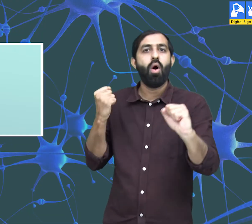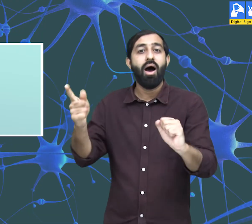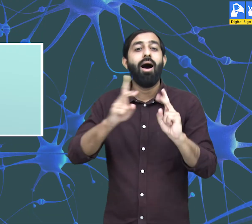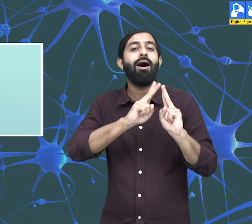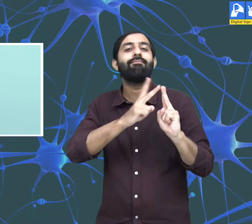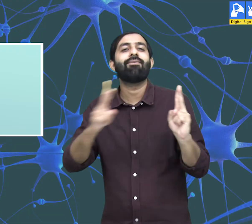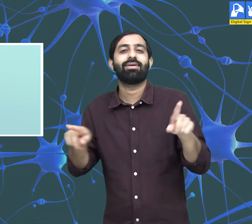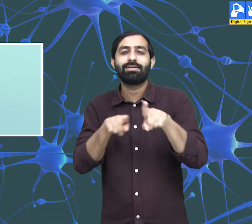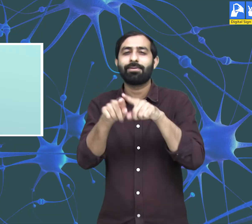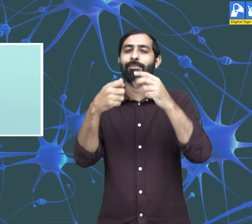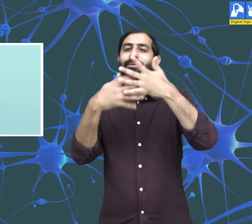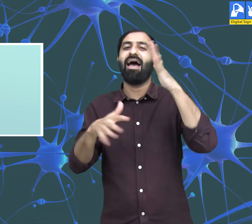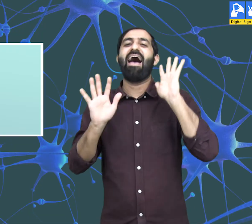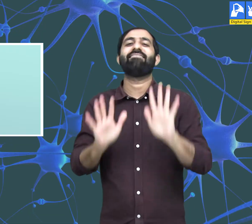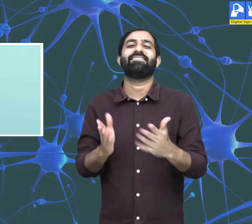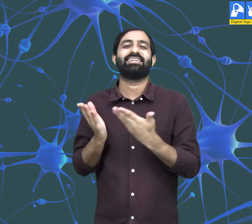We there are many other examples.